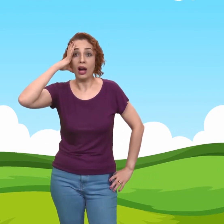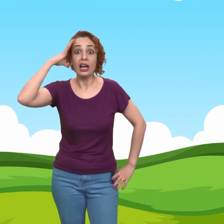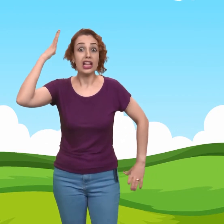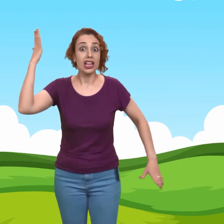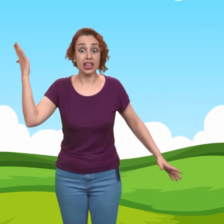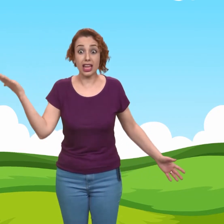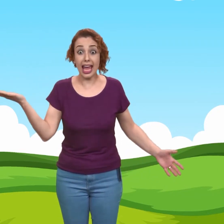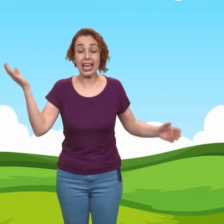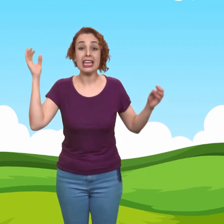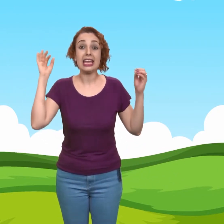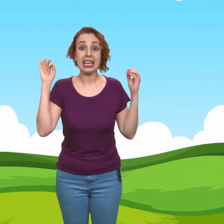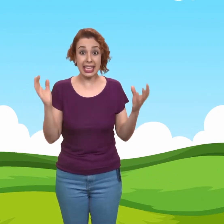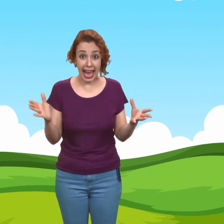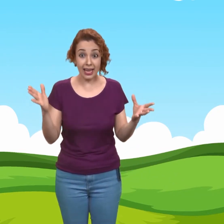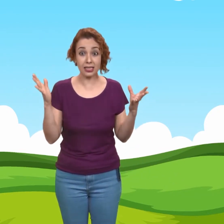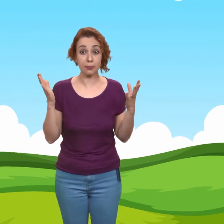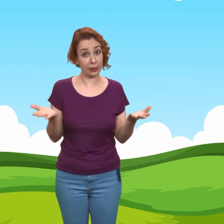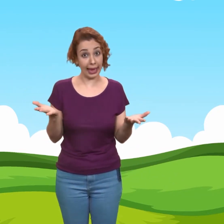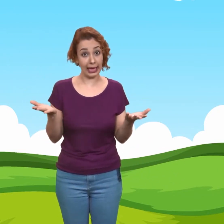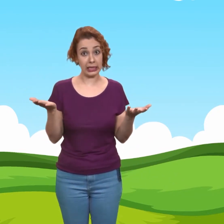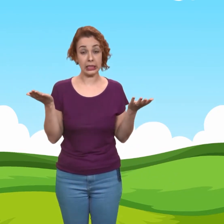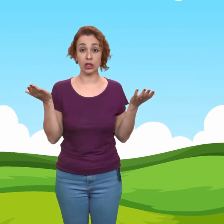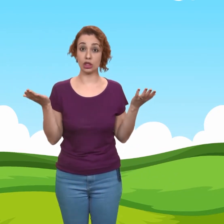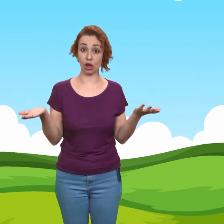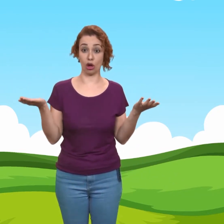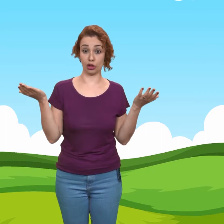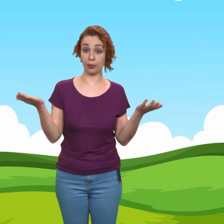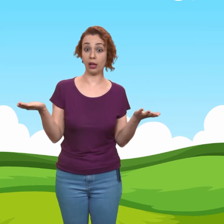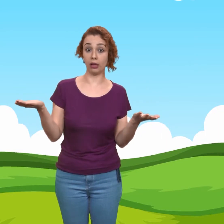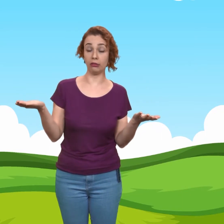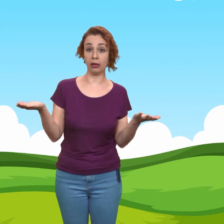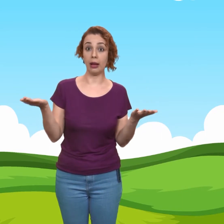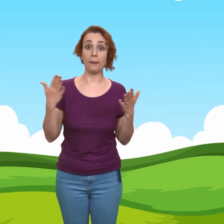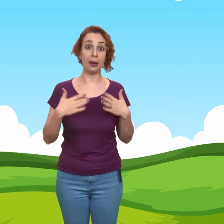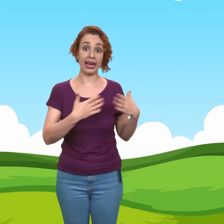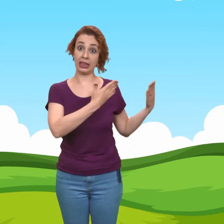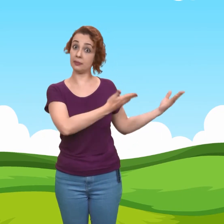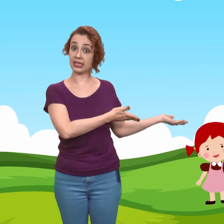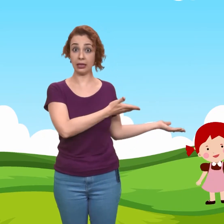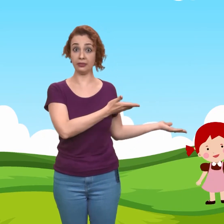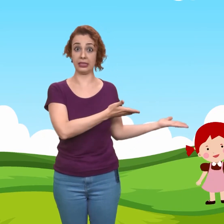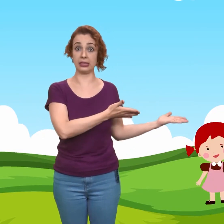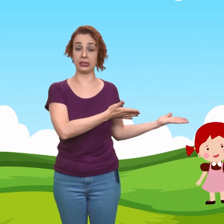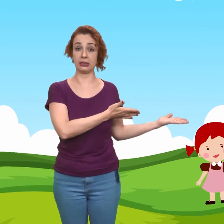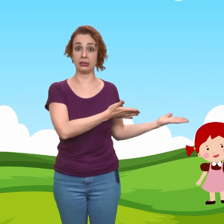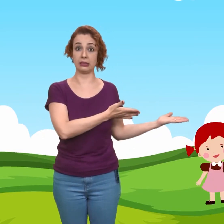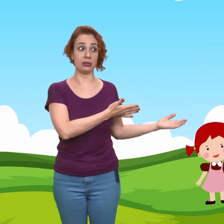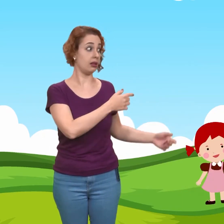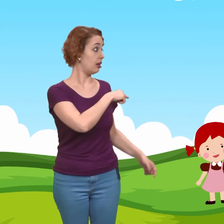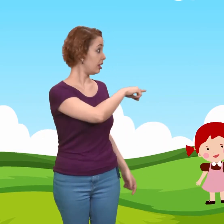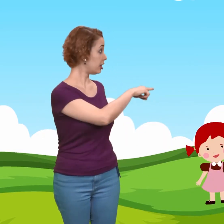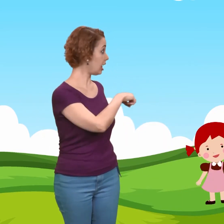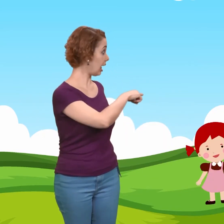They can't play dodgeball by themselves. They